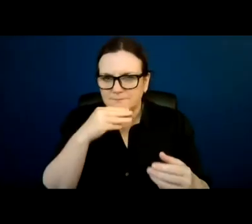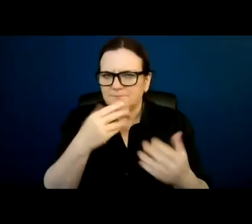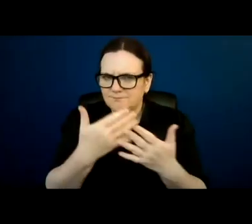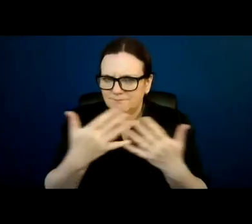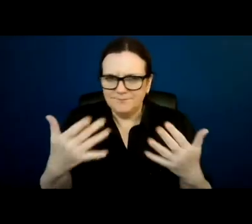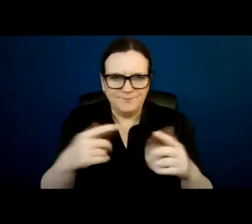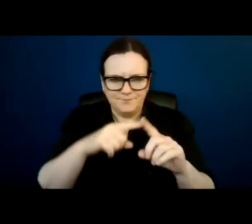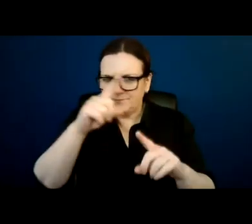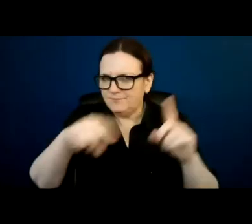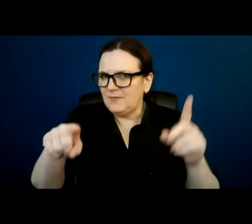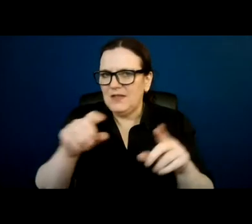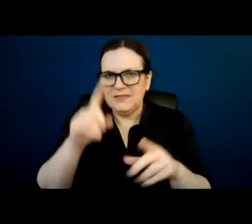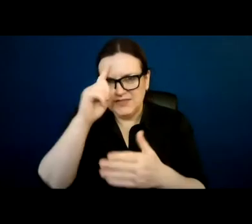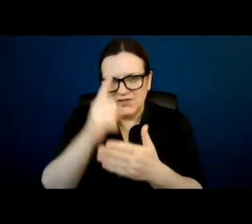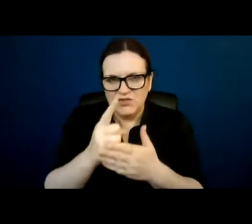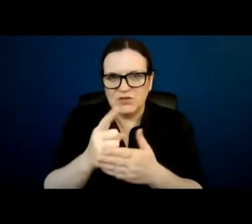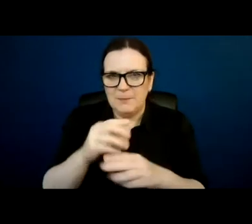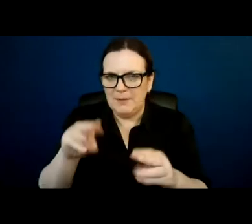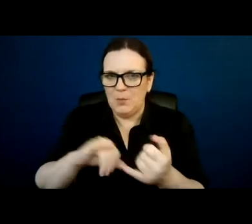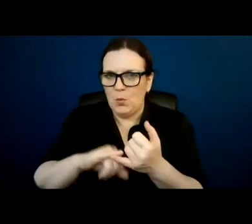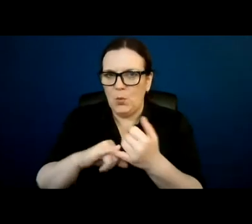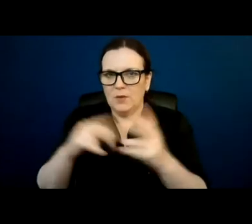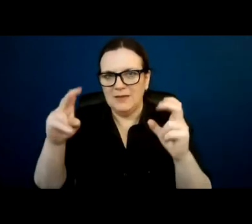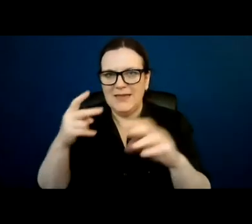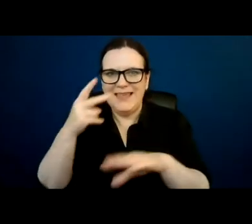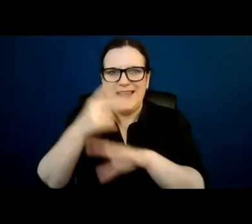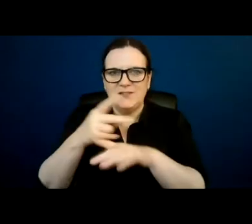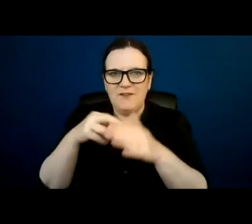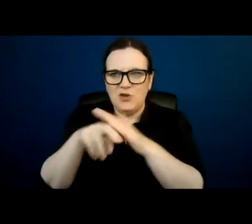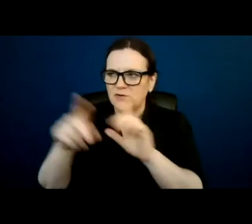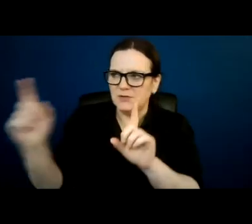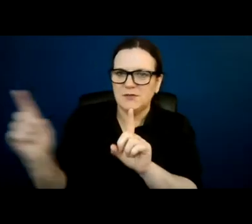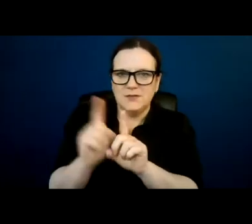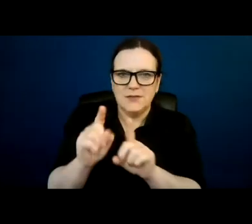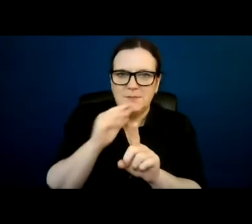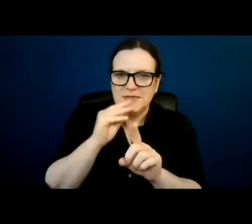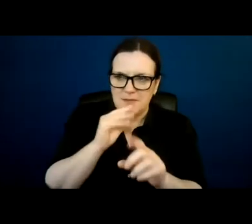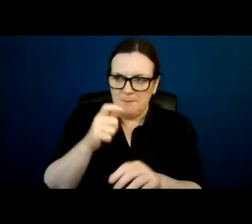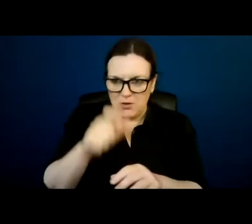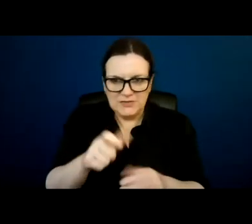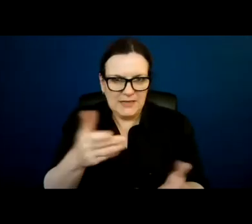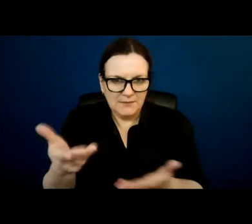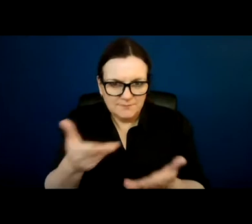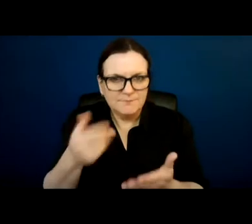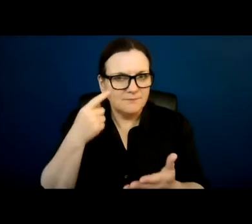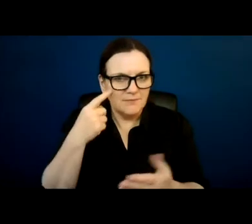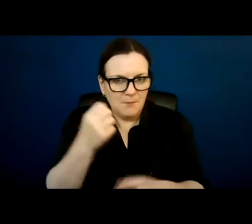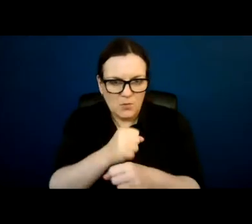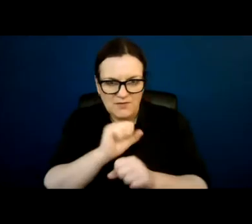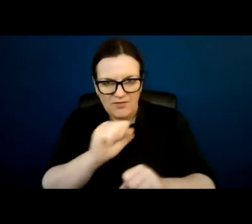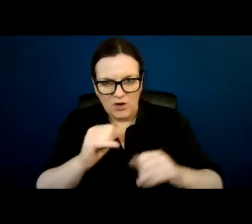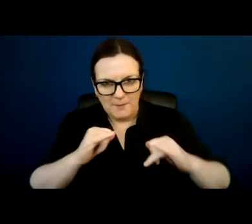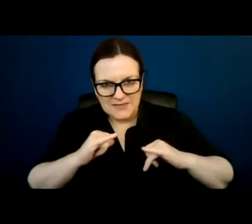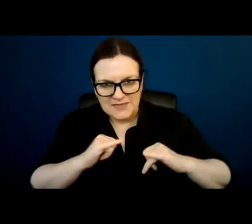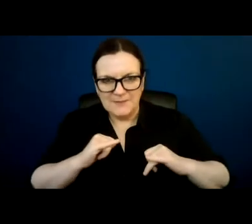called interveners who can be appointed to support the person with capacities in question. There will be decision-making assistants, co